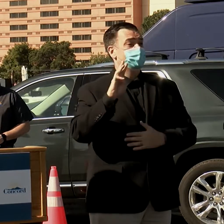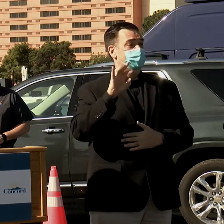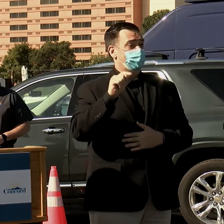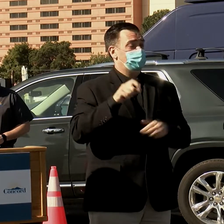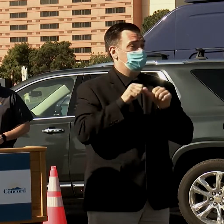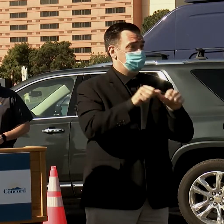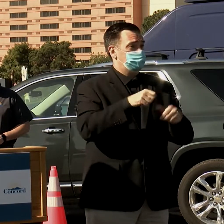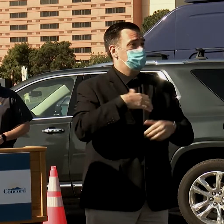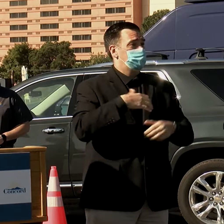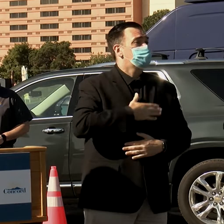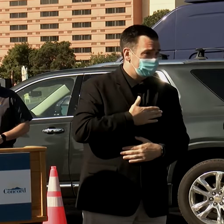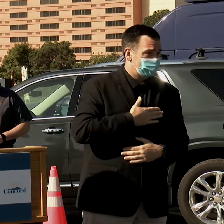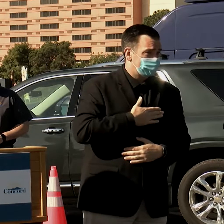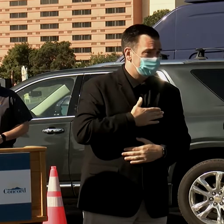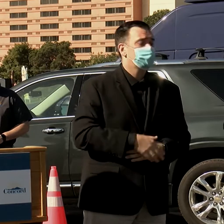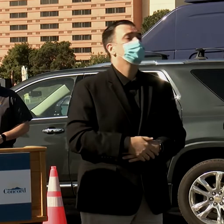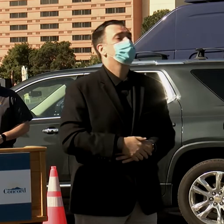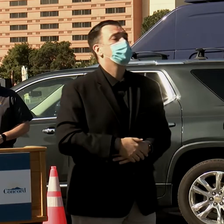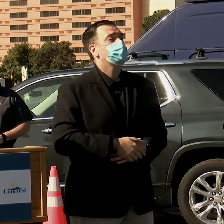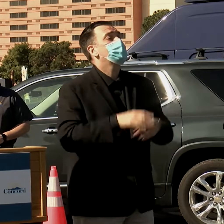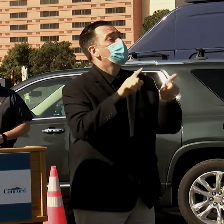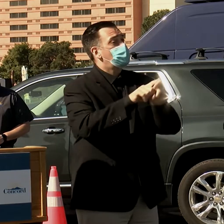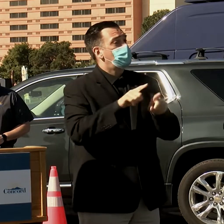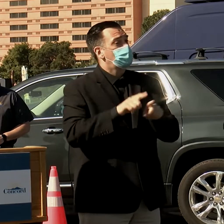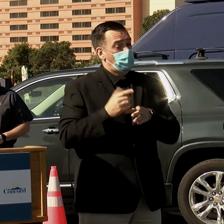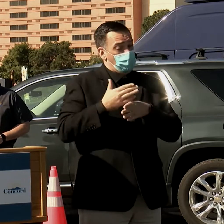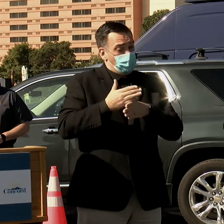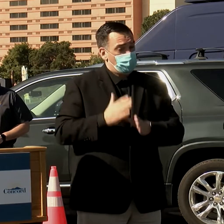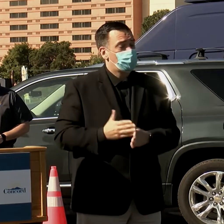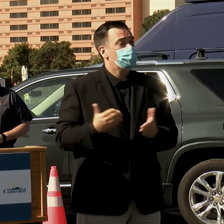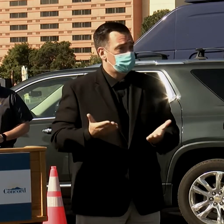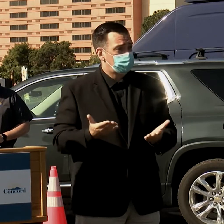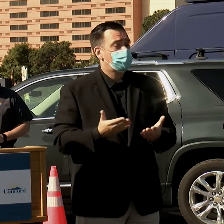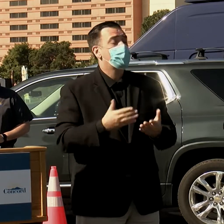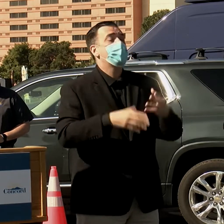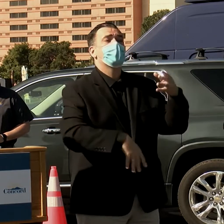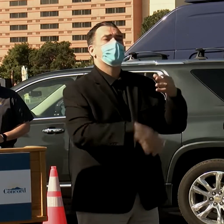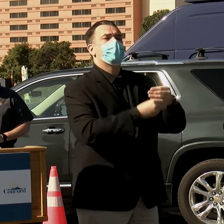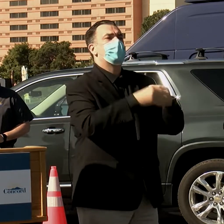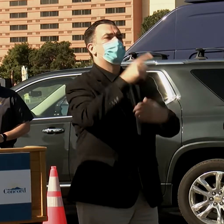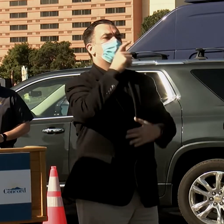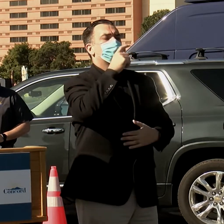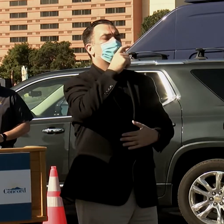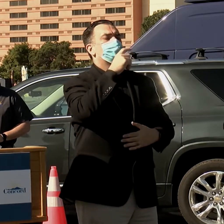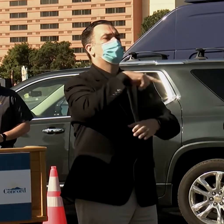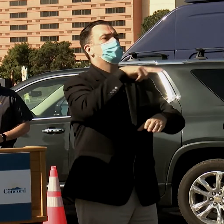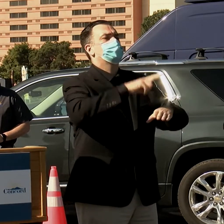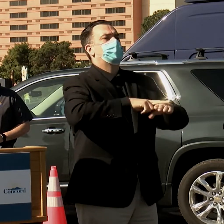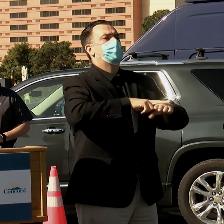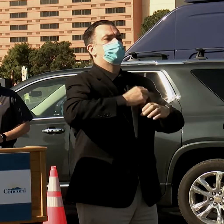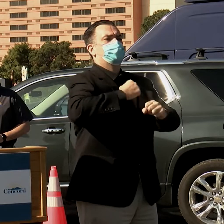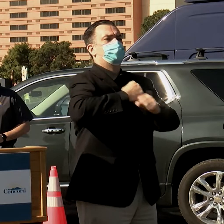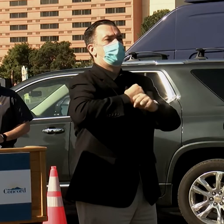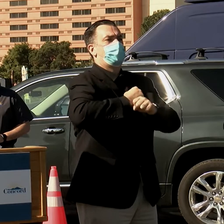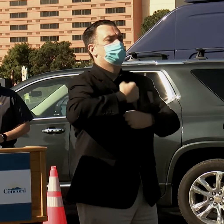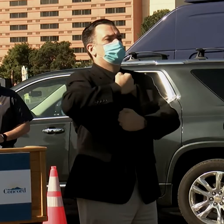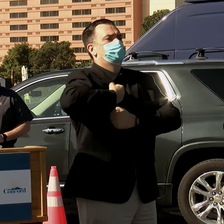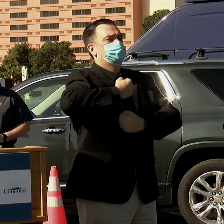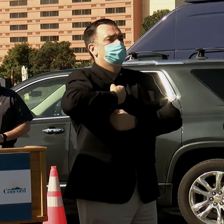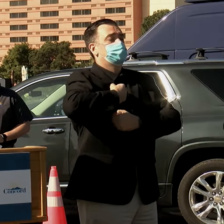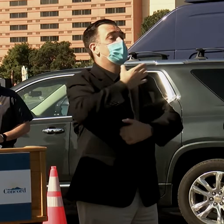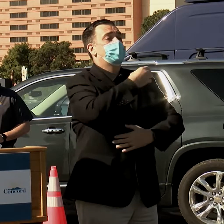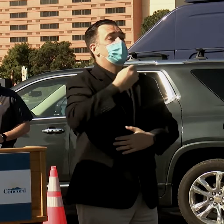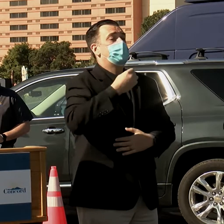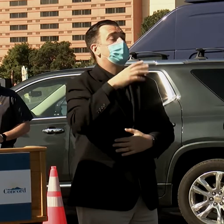and others. In addition to our partners here today, we want to thank the National Guard. And we want to thank Six